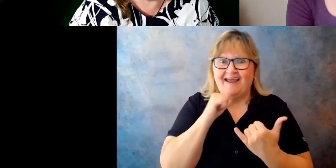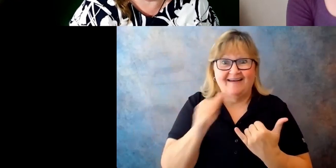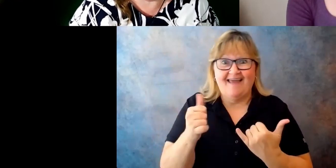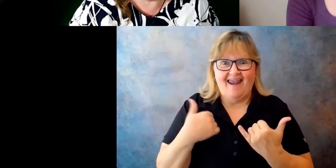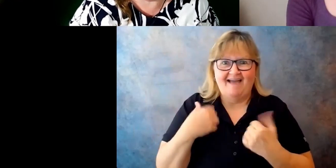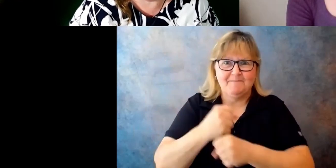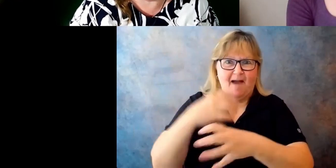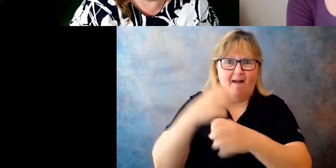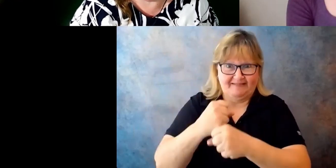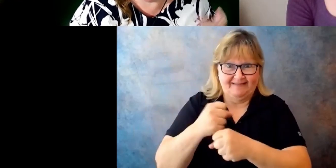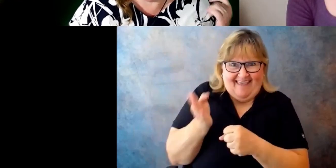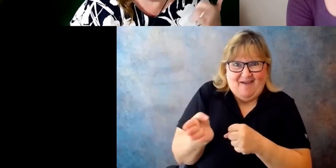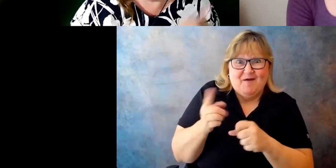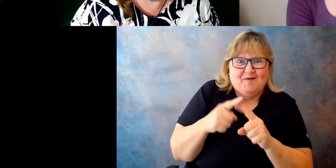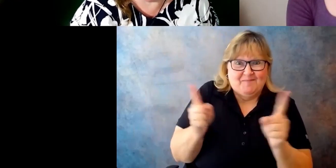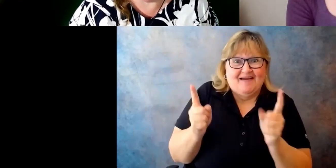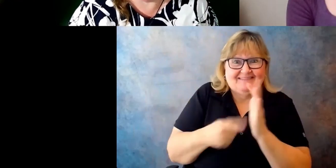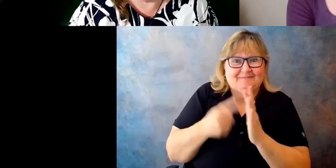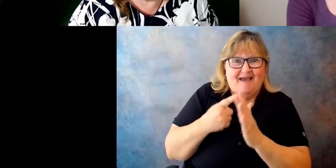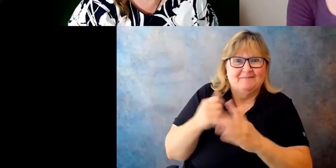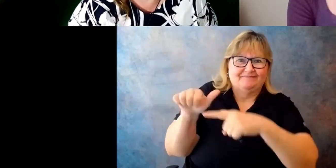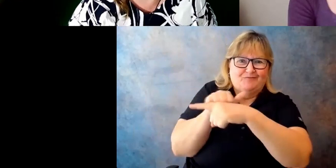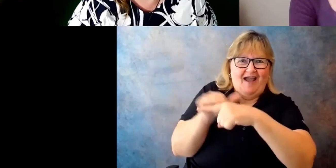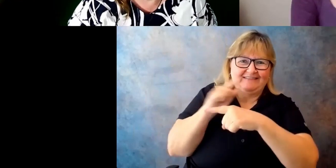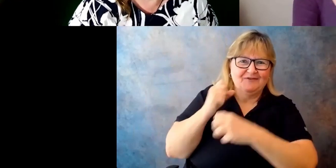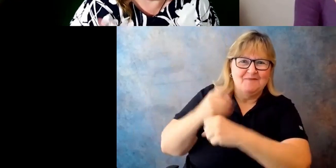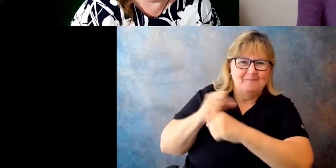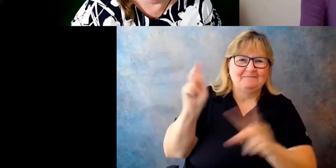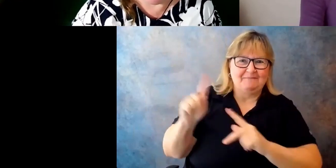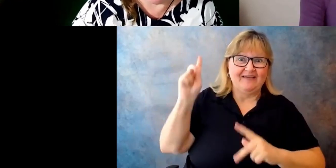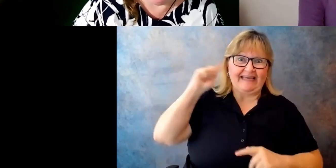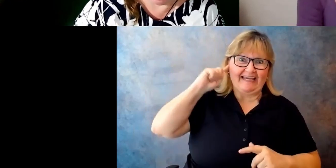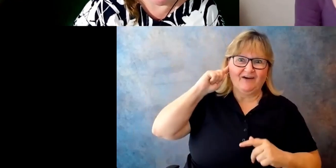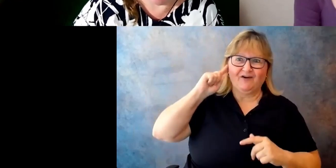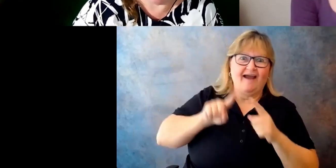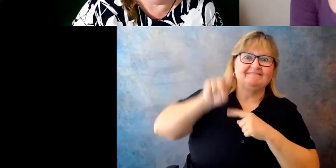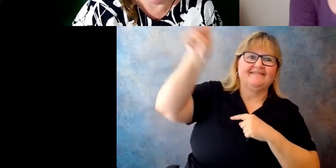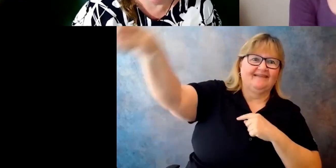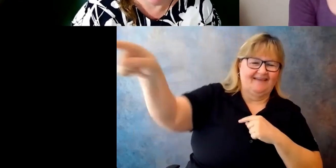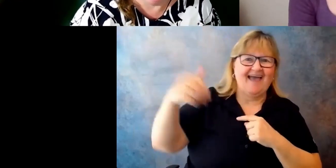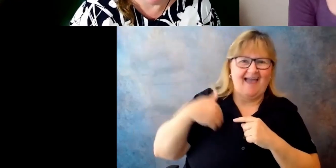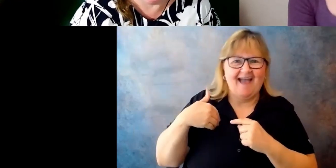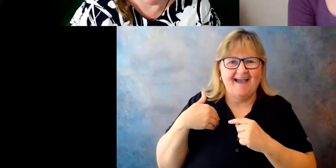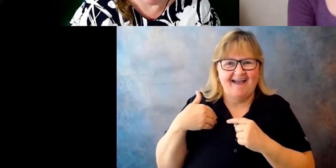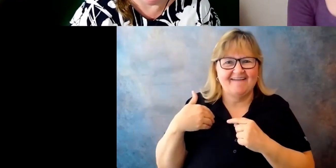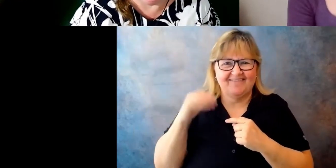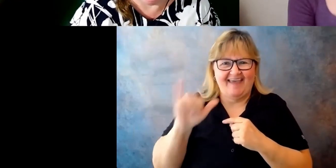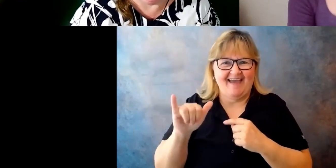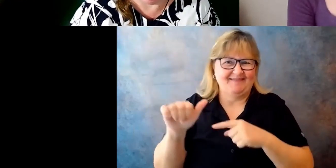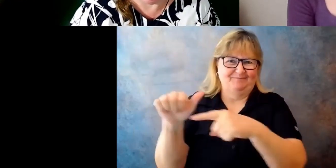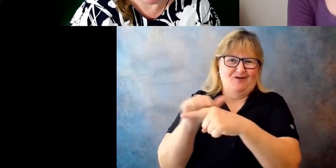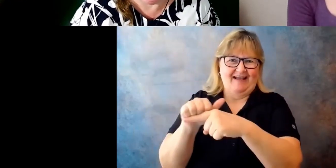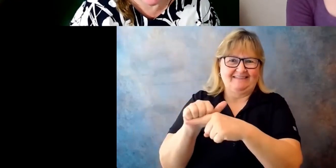calls where people have heard the bombing in the distance because we have a live firing range. So